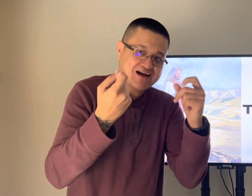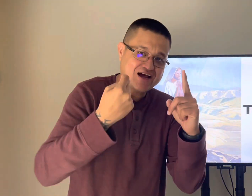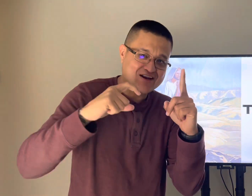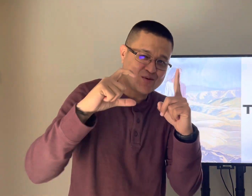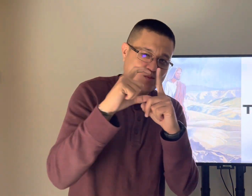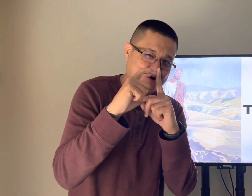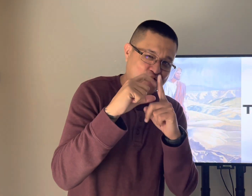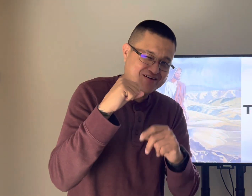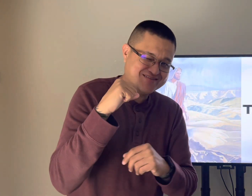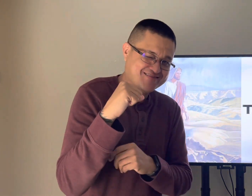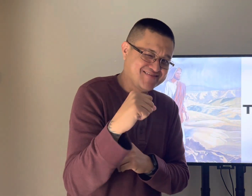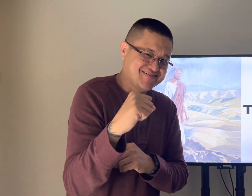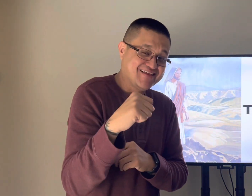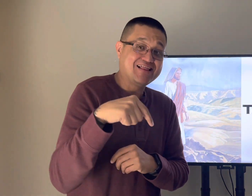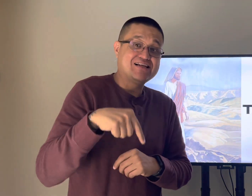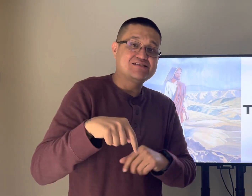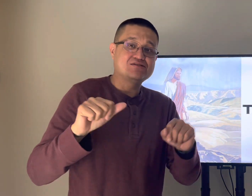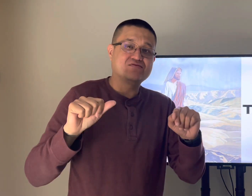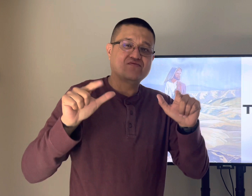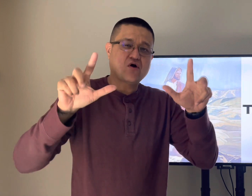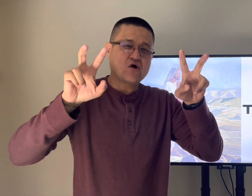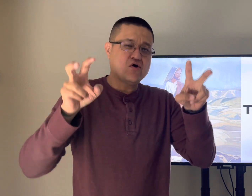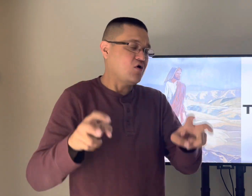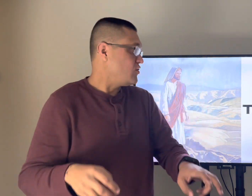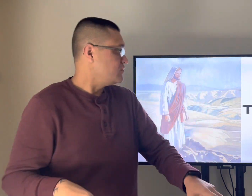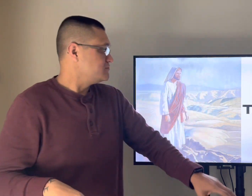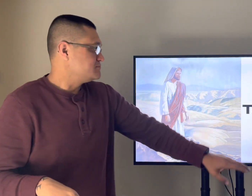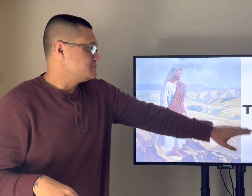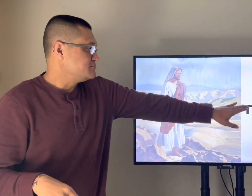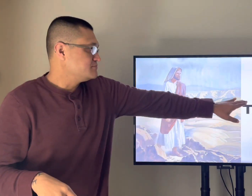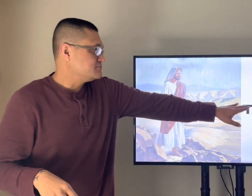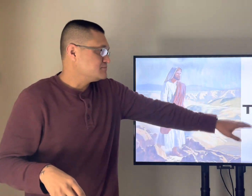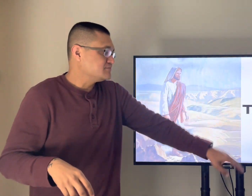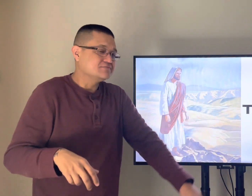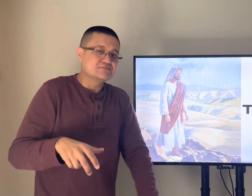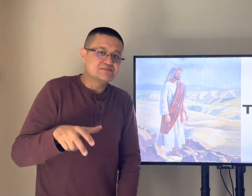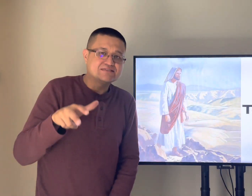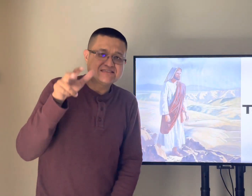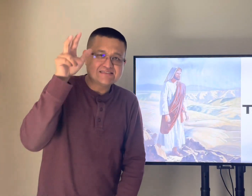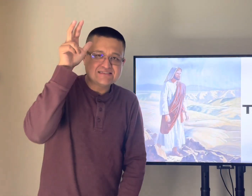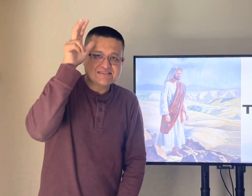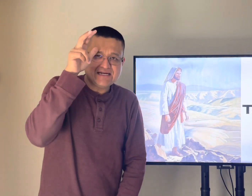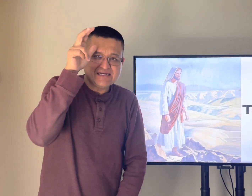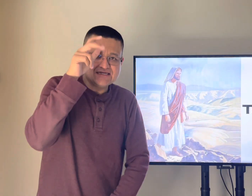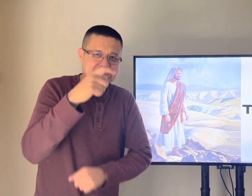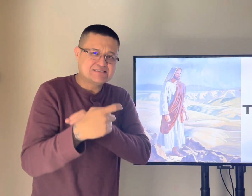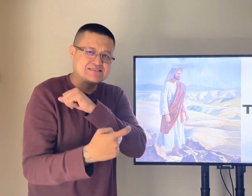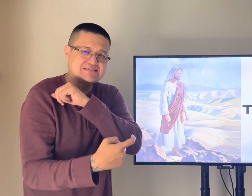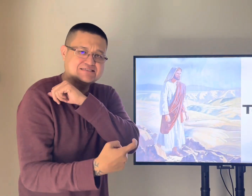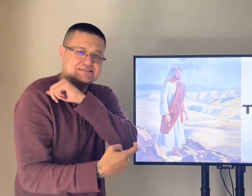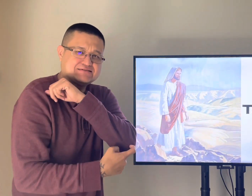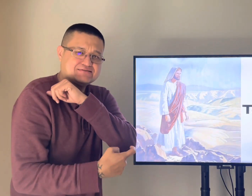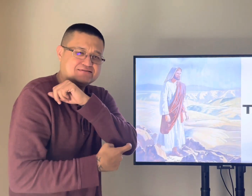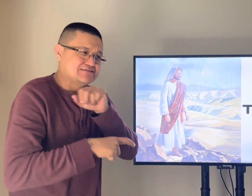are you ready for signing the word today's title is satan tempted